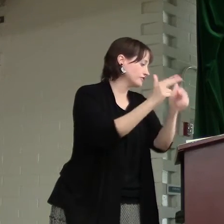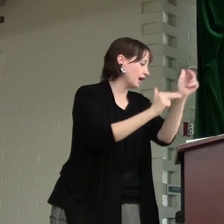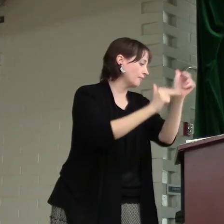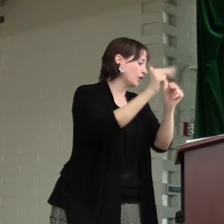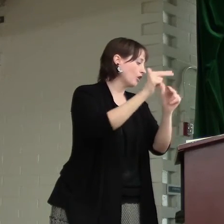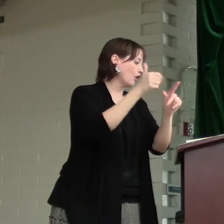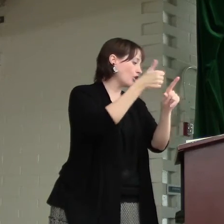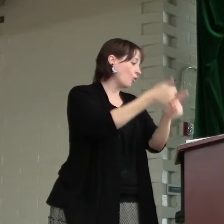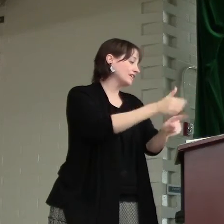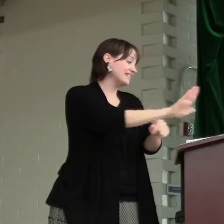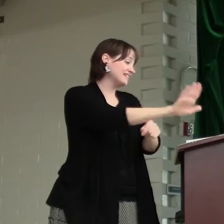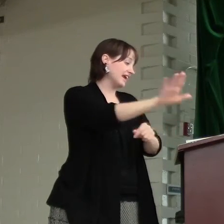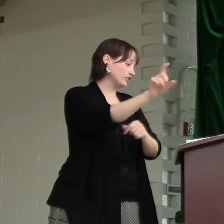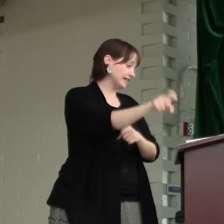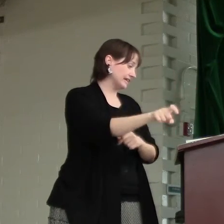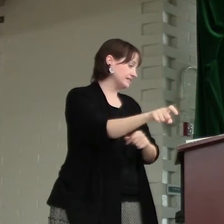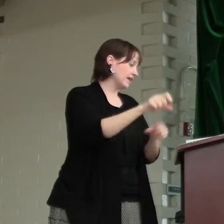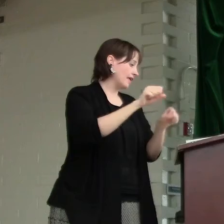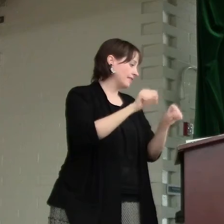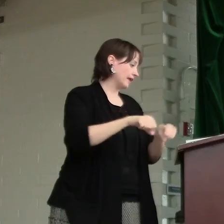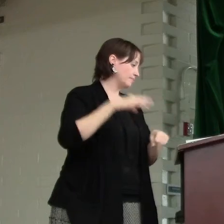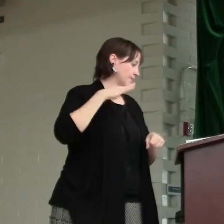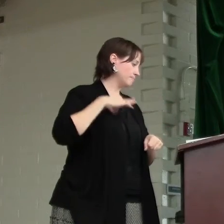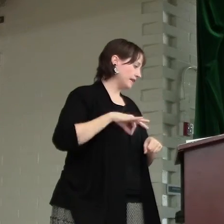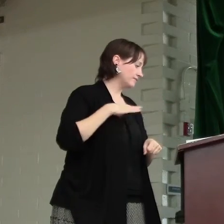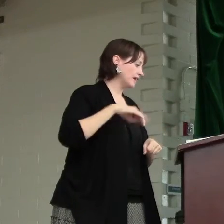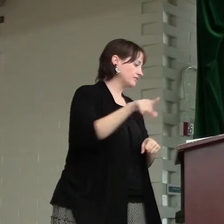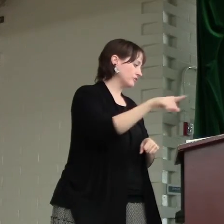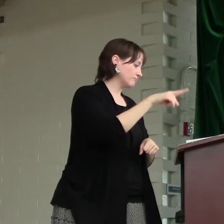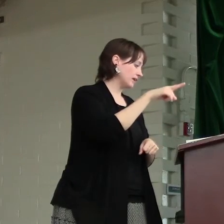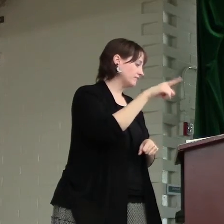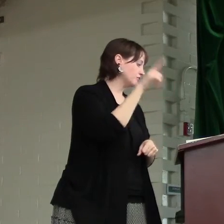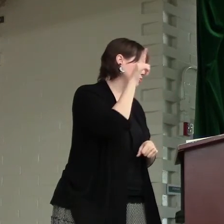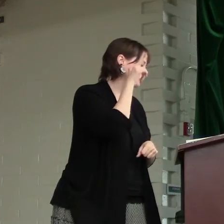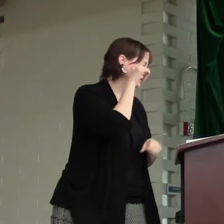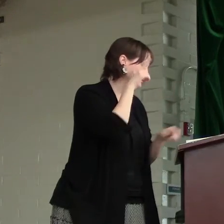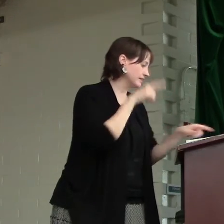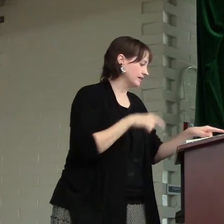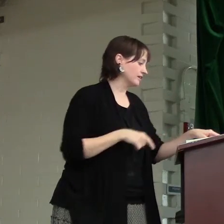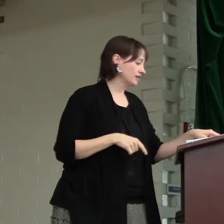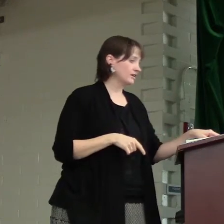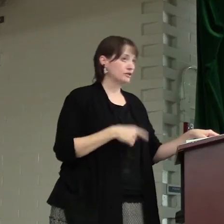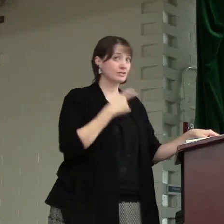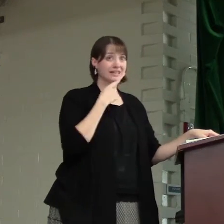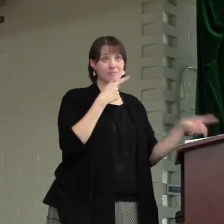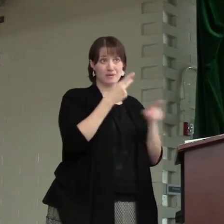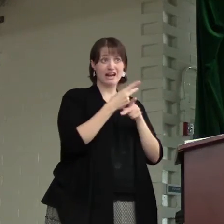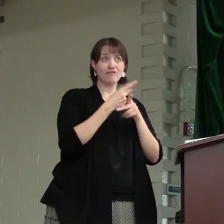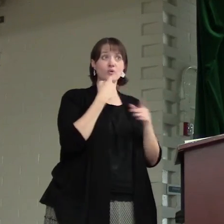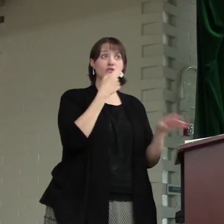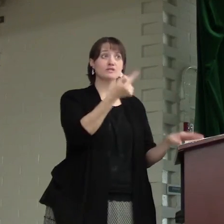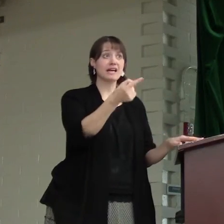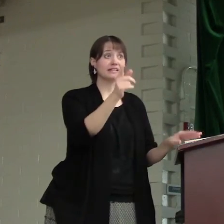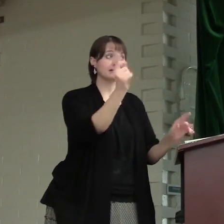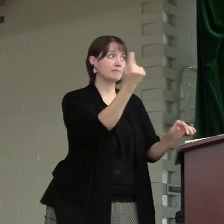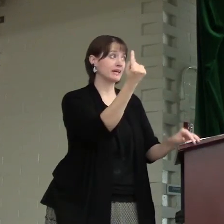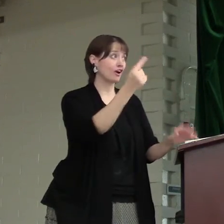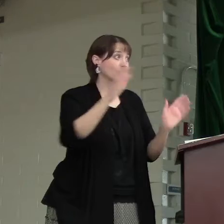up according to their needs that it may benefit those who listen. So he's saying be careful what you say to somebody. Are you